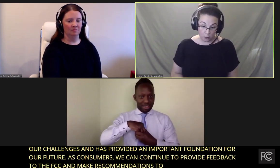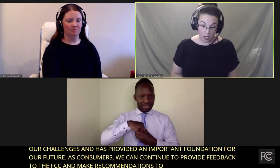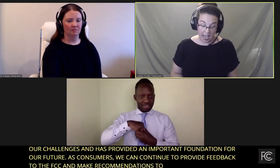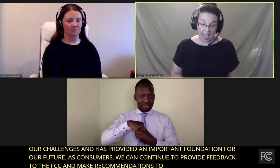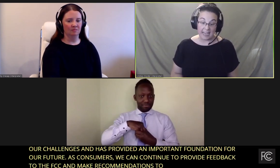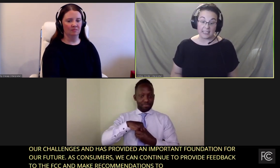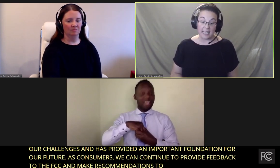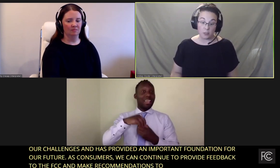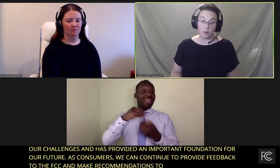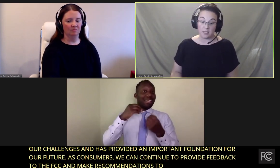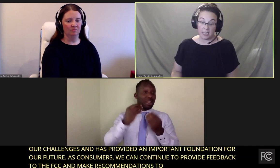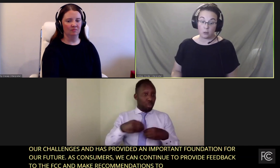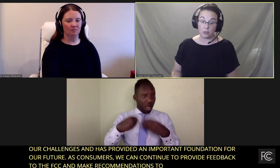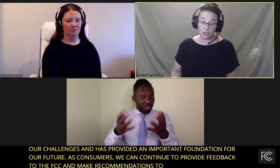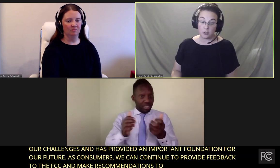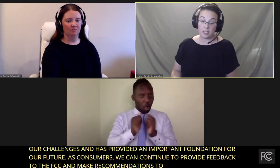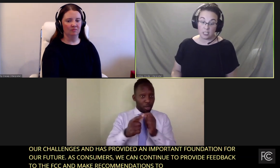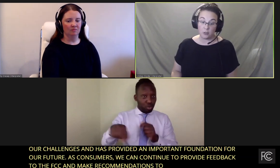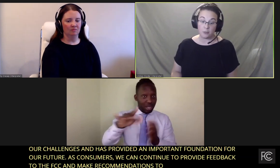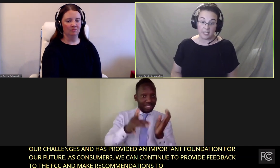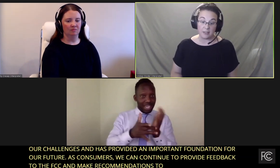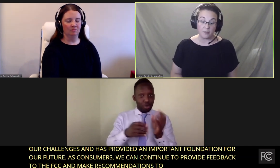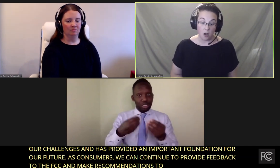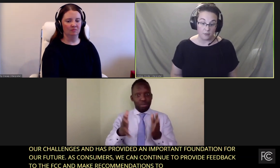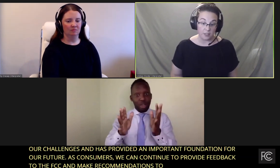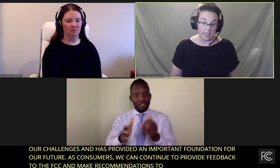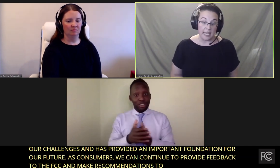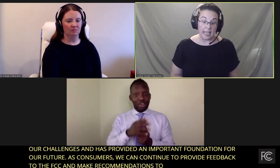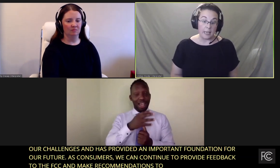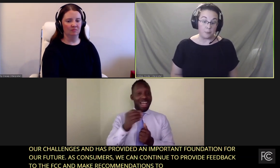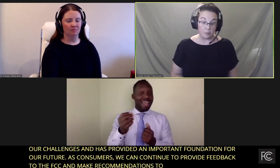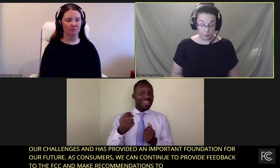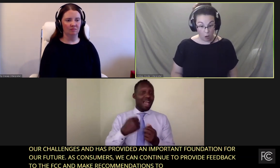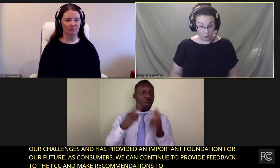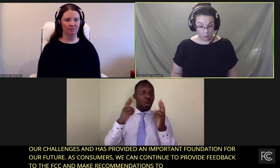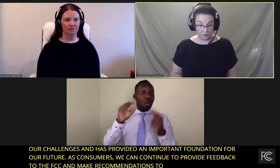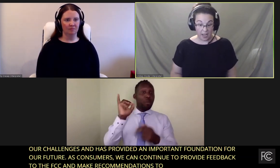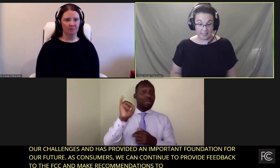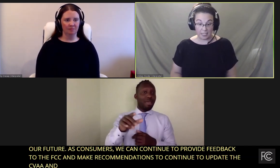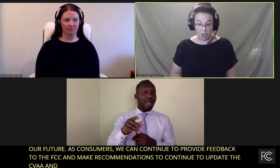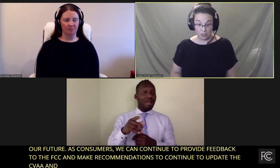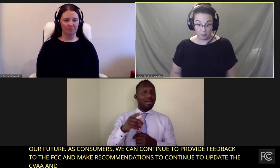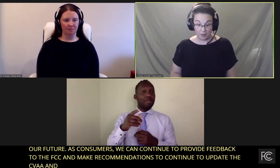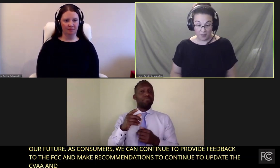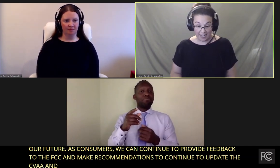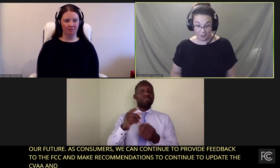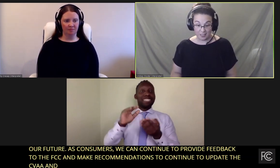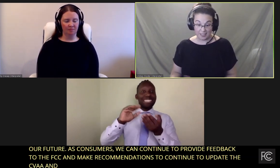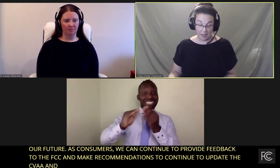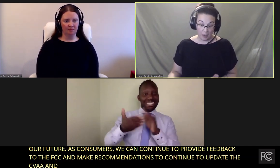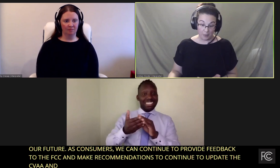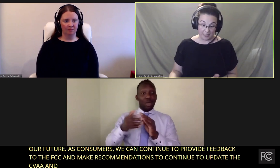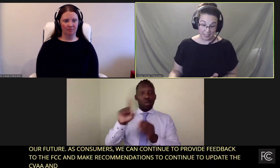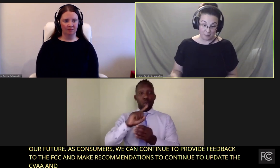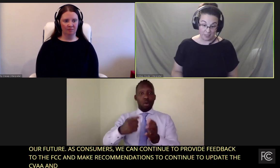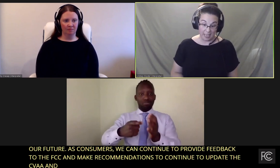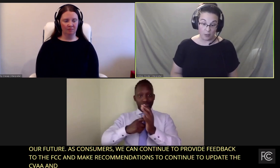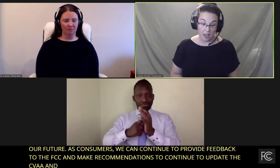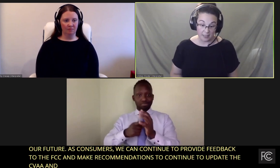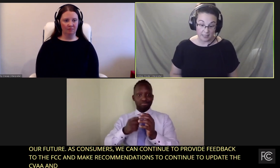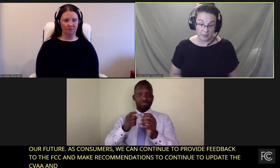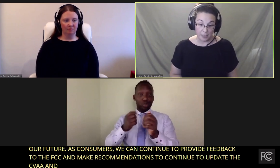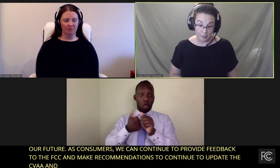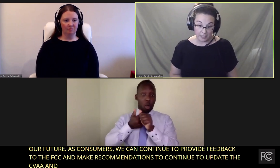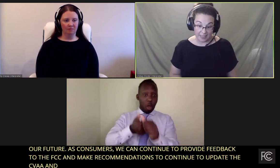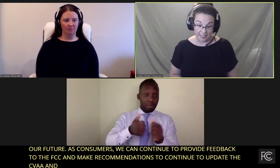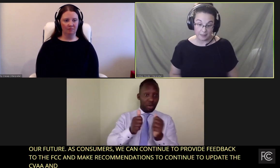etc. And it allows for stakeholders to continue to be involved. It also provides technology providers the ability to communicate